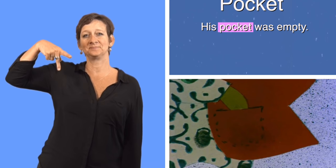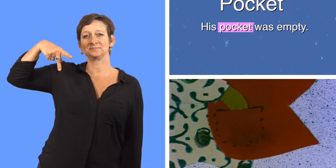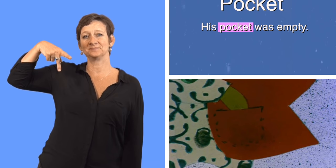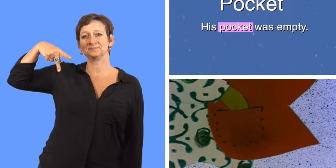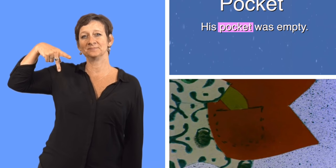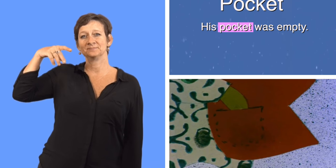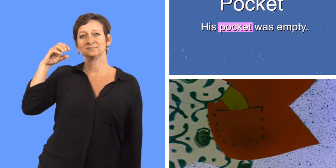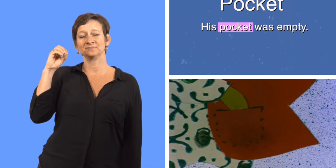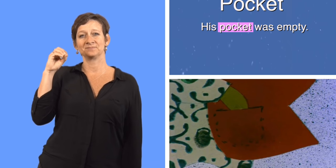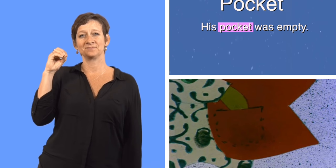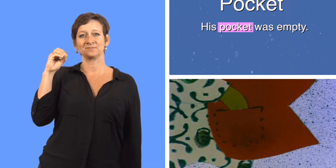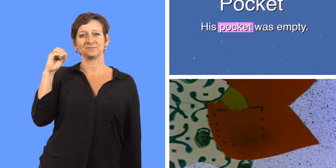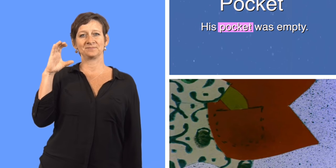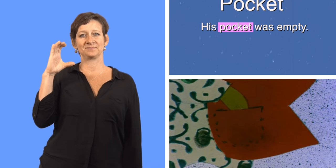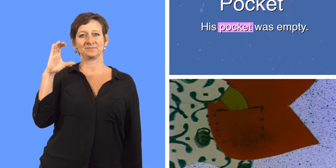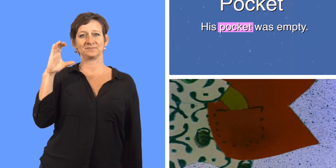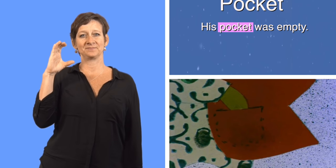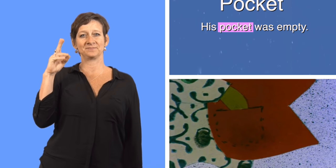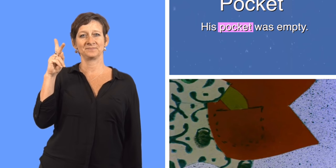Pocket Pocket